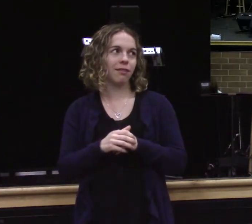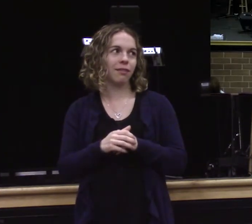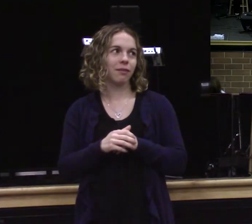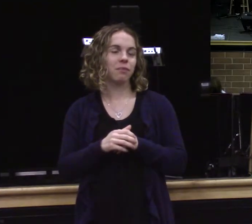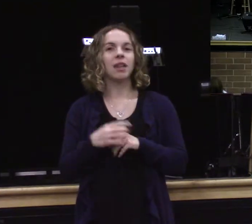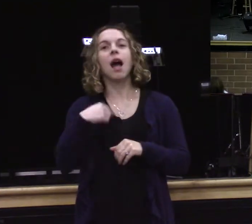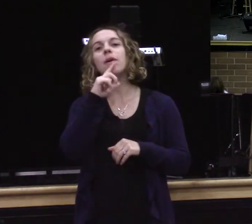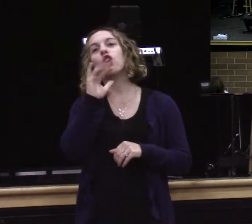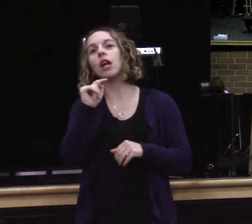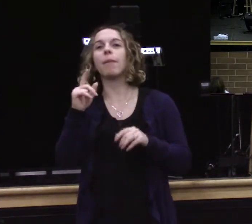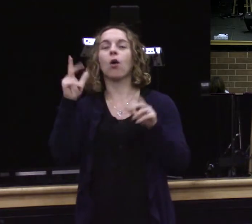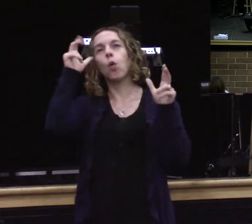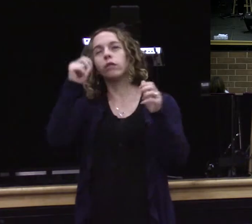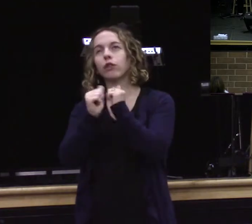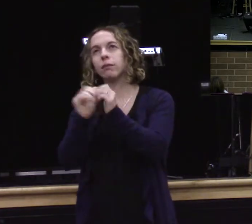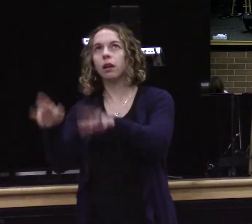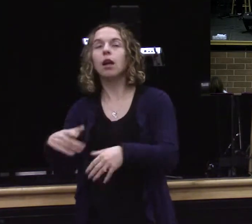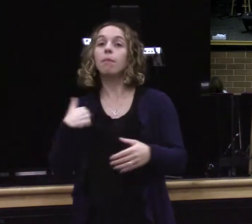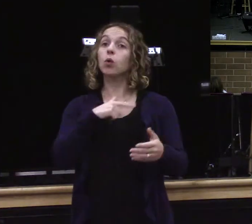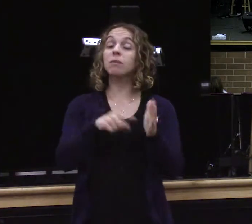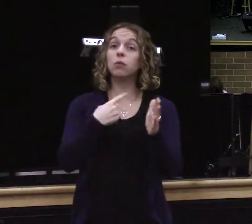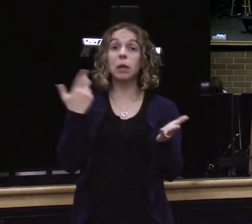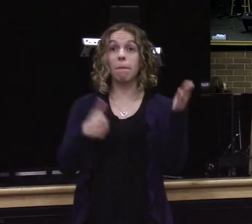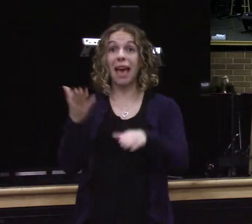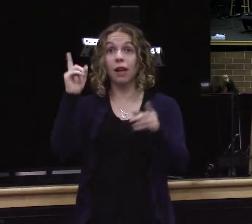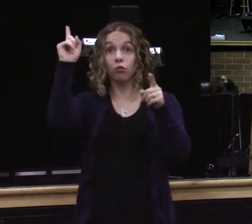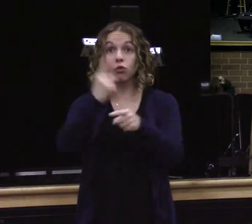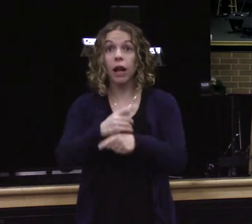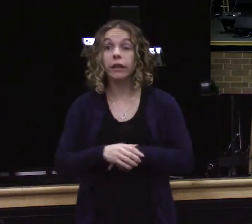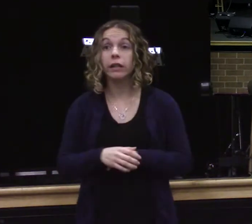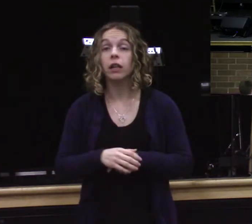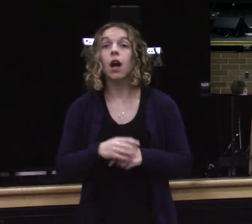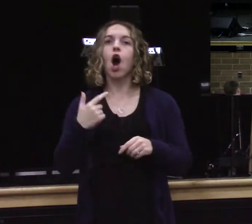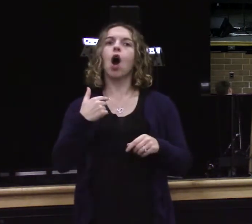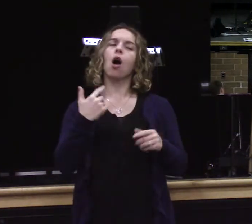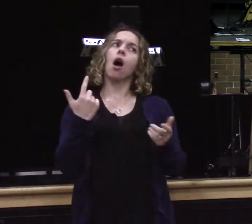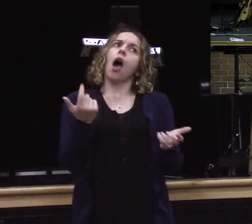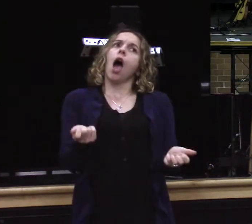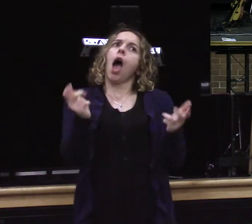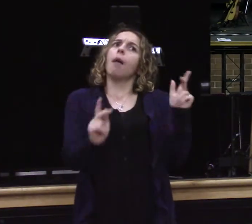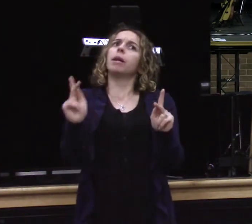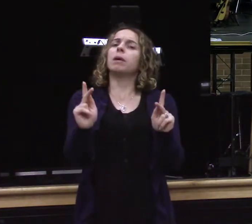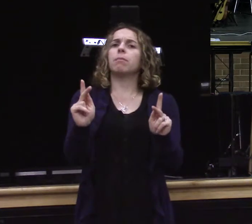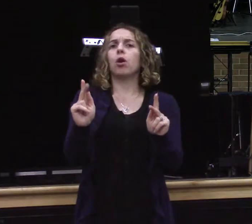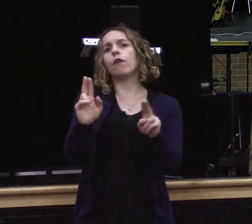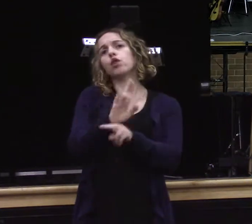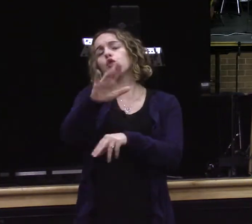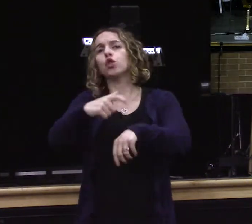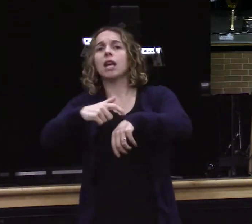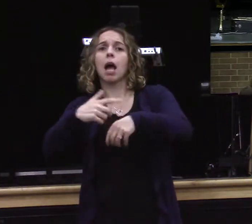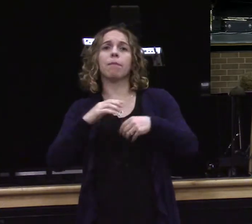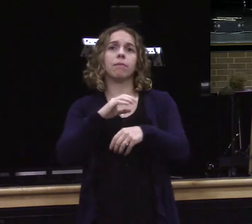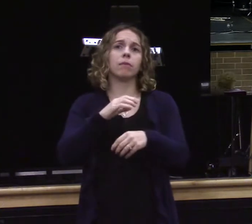And I'm not talking about at the track. We. We bet on things. Well I'm going to put my time and energy. How many people have put their time and energy in